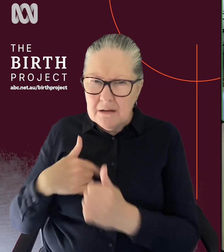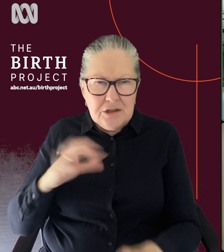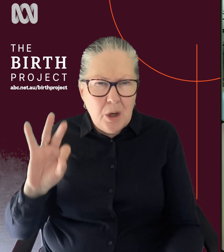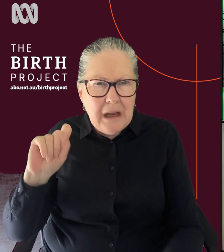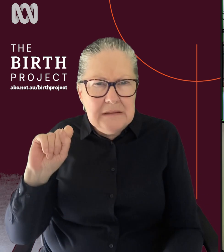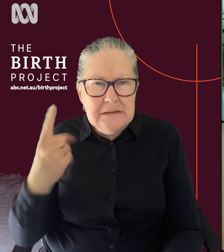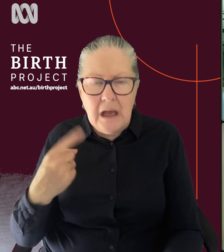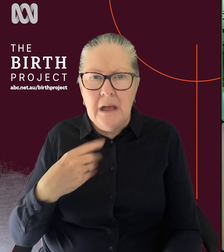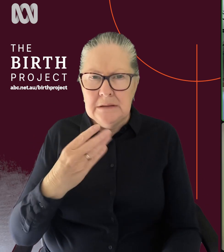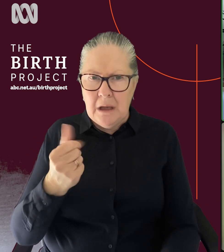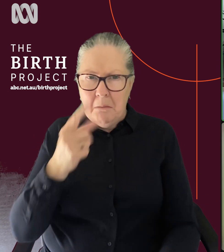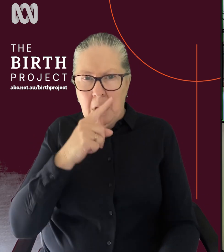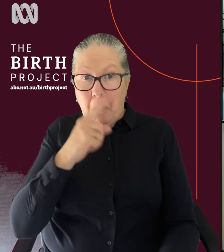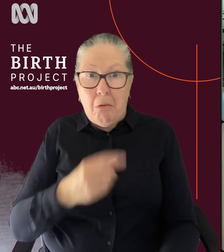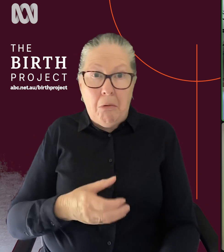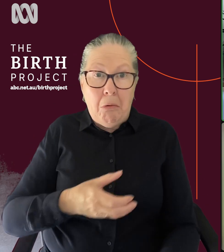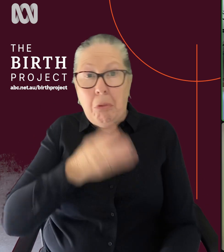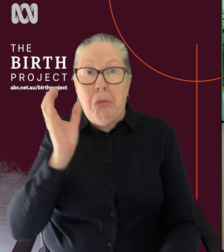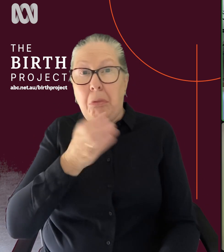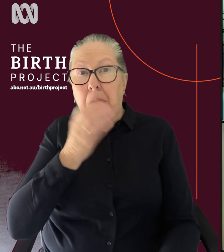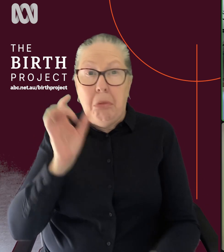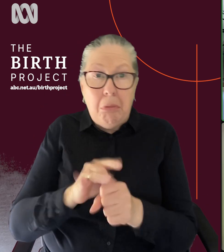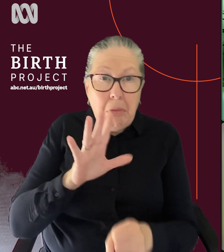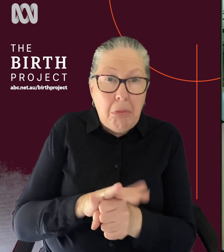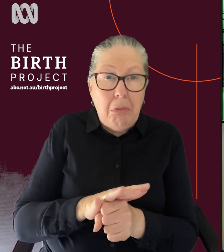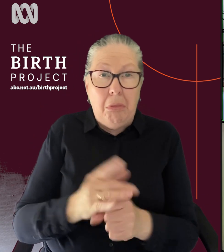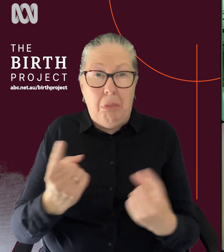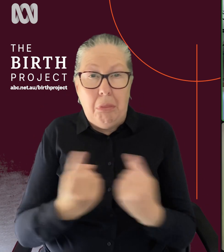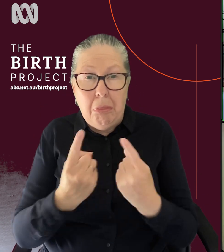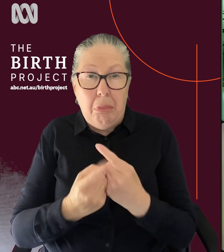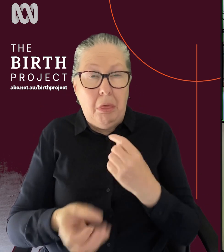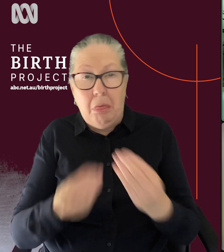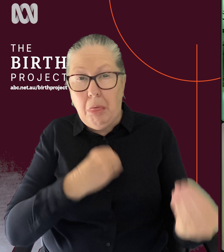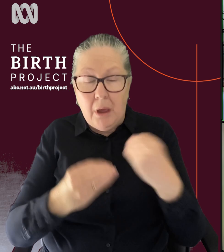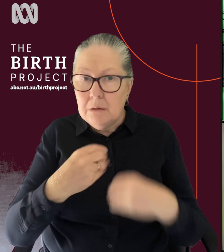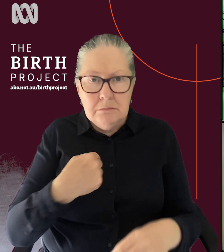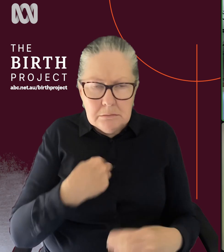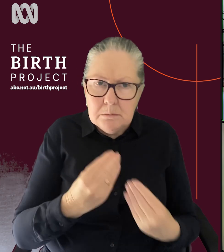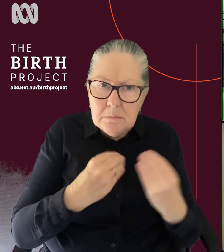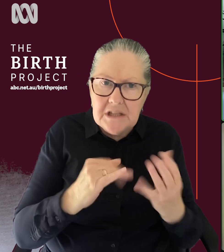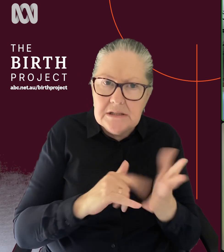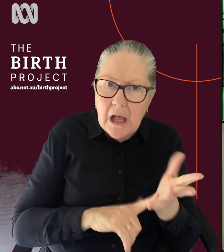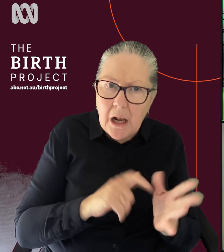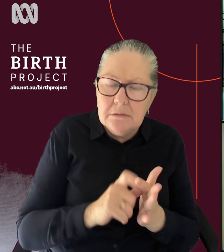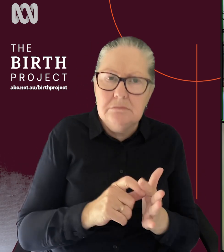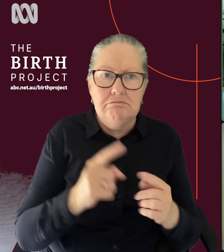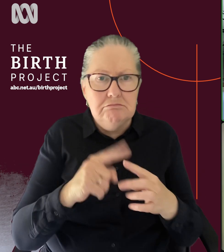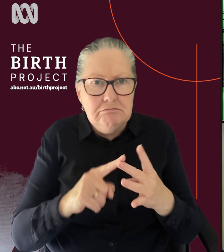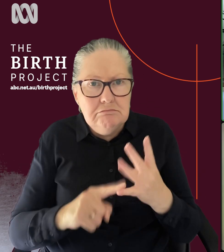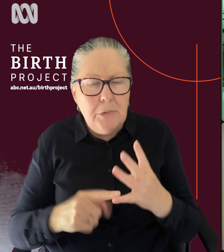I know people who sit there and just chug down on soft drinks and things. And here I am, you know, having salads and all the things I always have. And yet